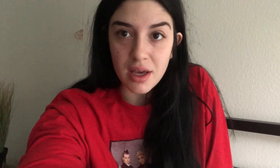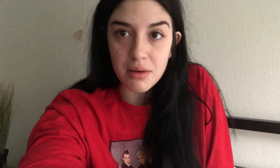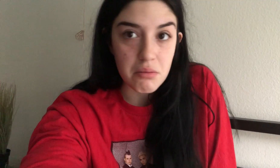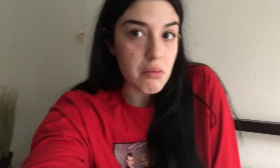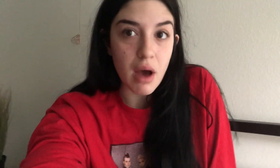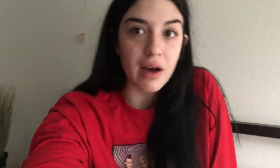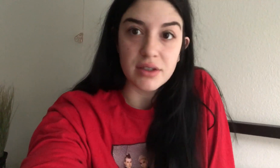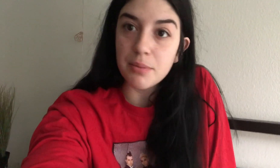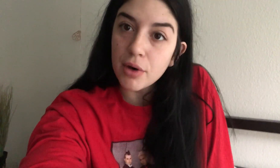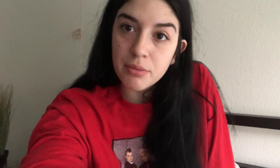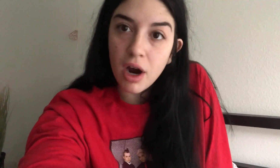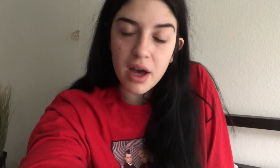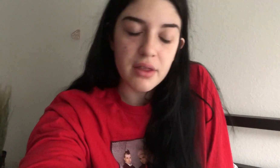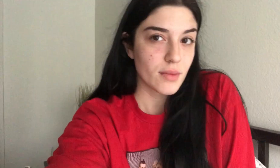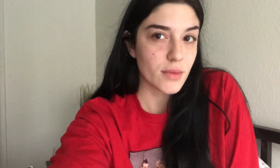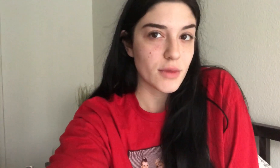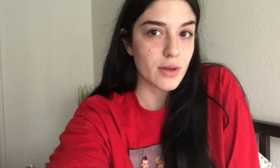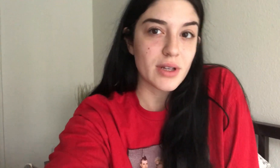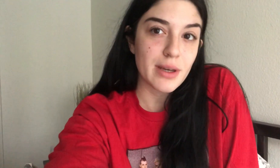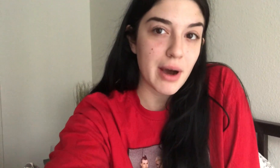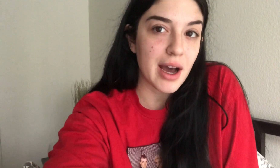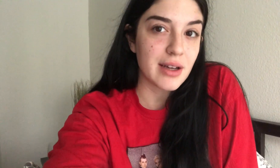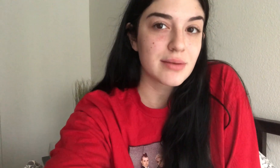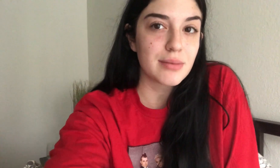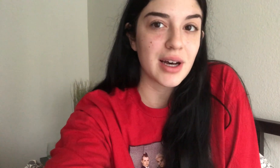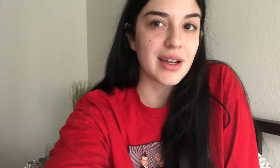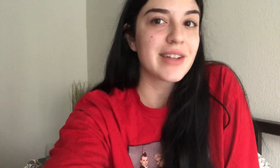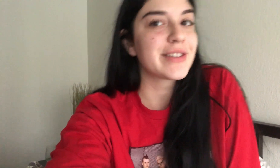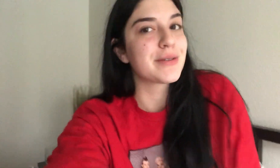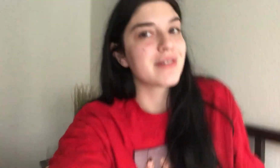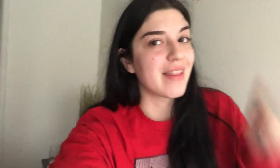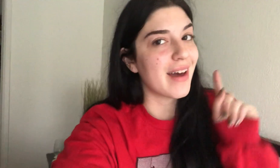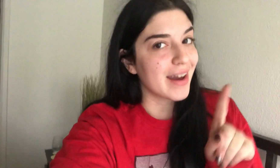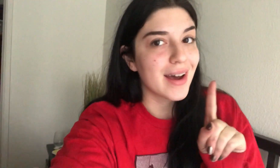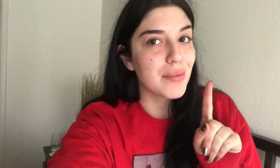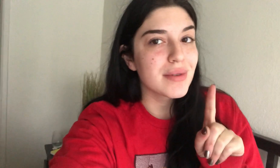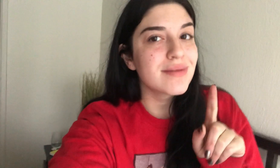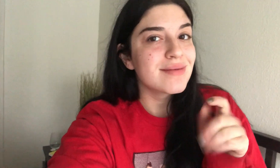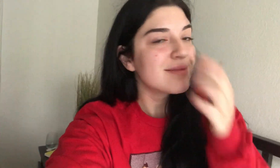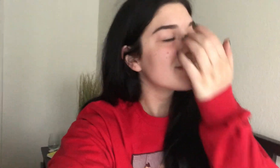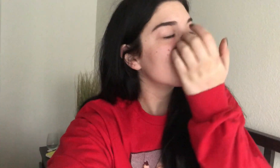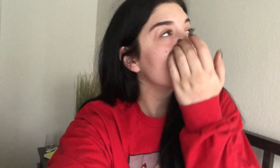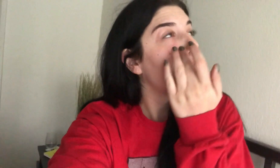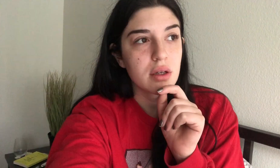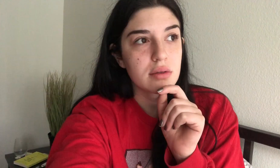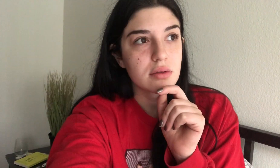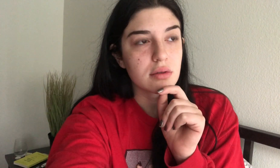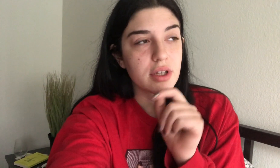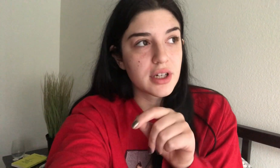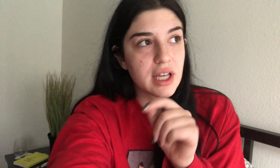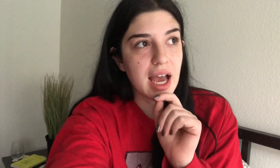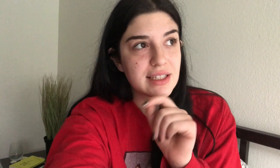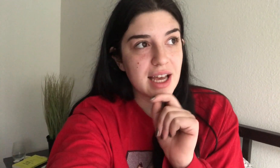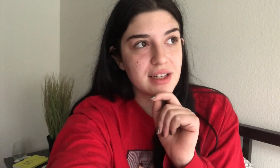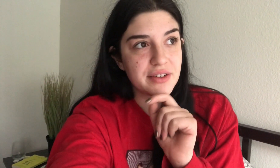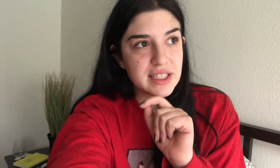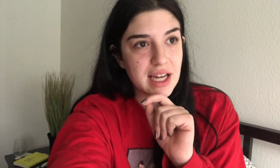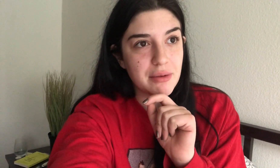have some bone broth. So TMI, but I just threw that up. Literally had to end a FaceTime